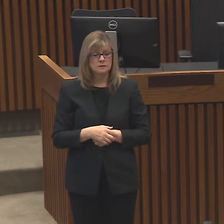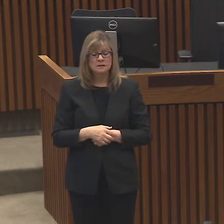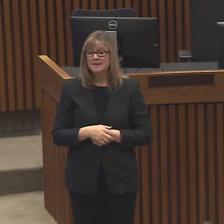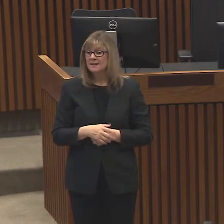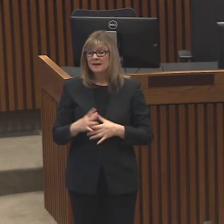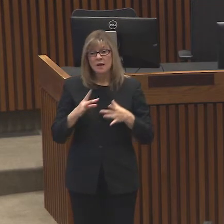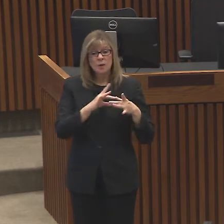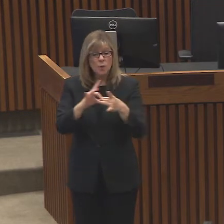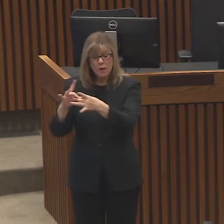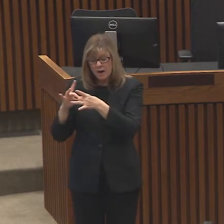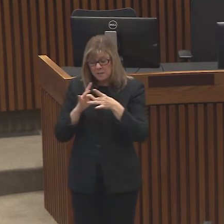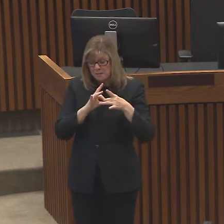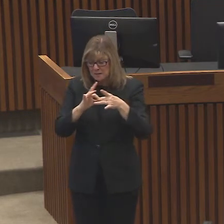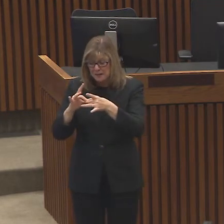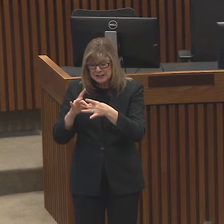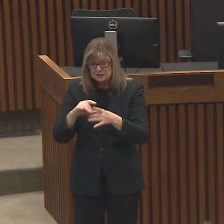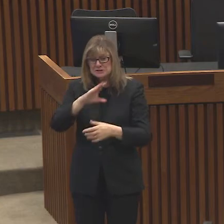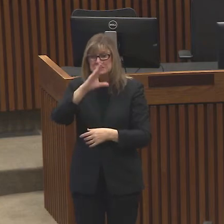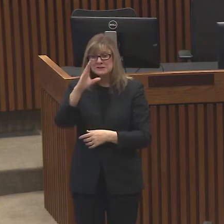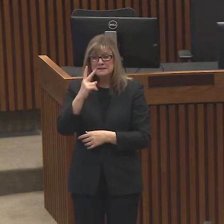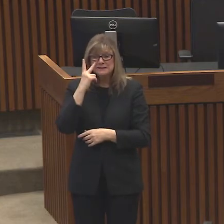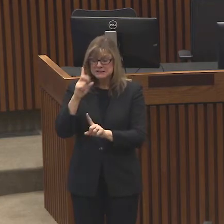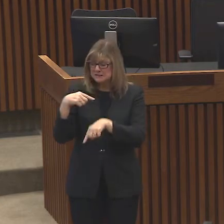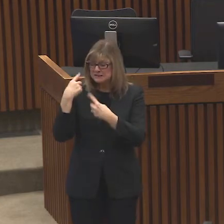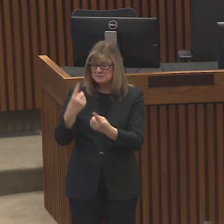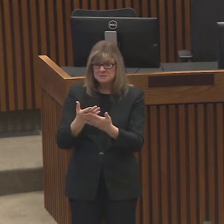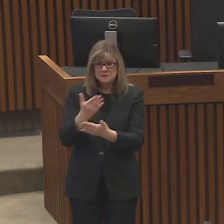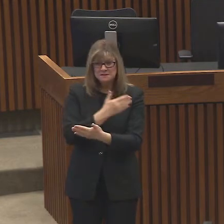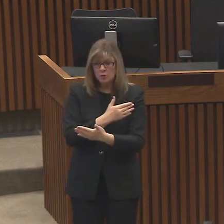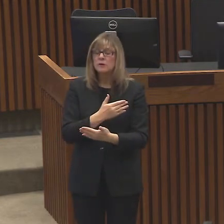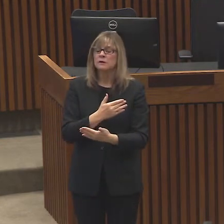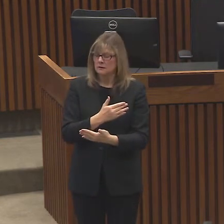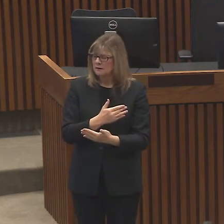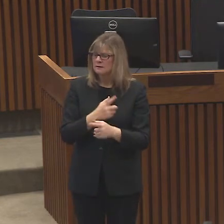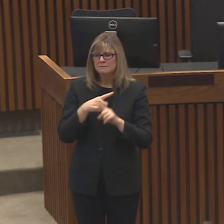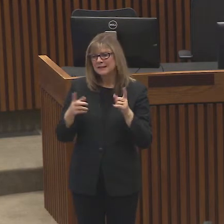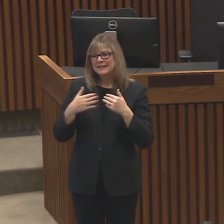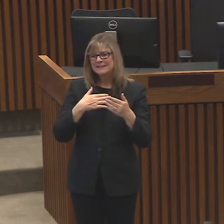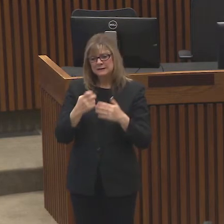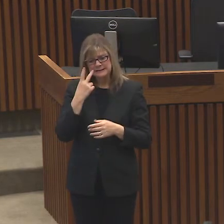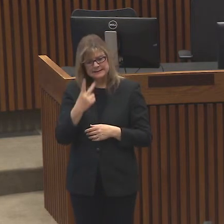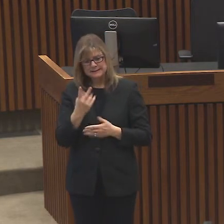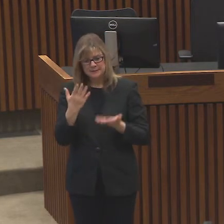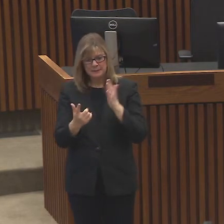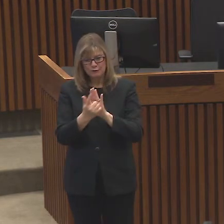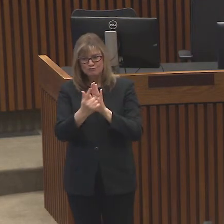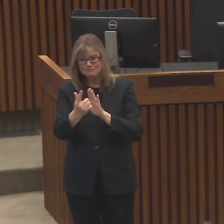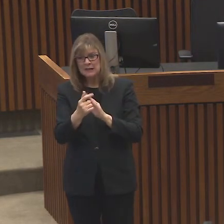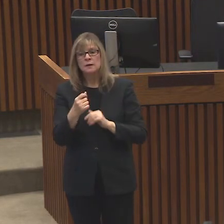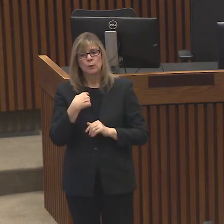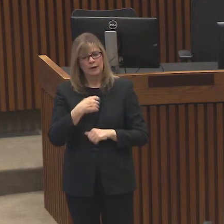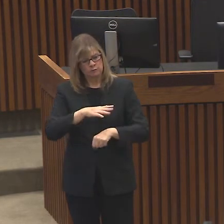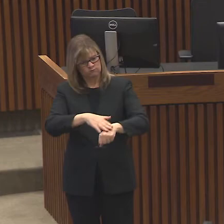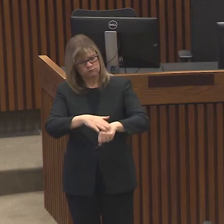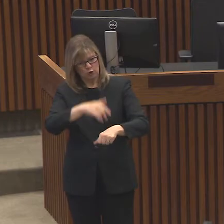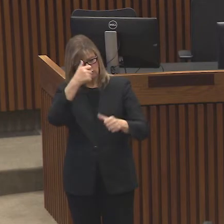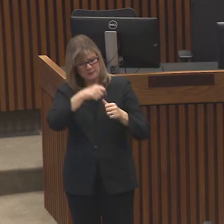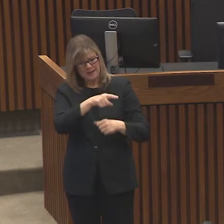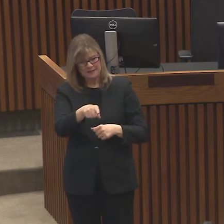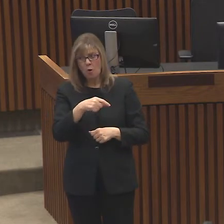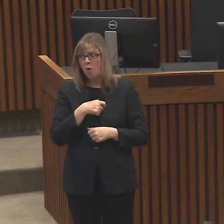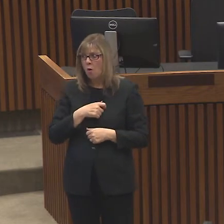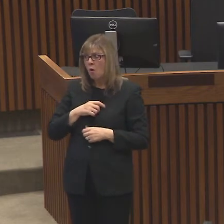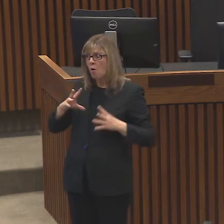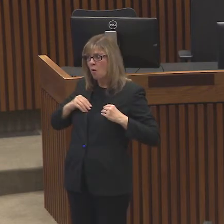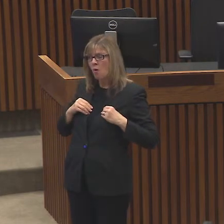even when we have seen violations reminding the people to do what they need to do, people are responding. I think also